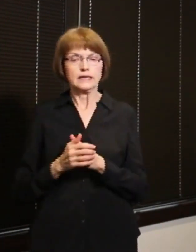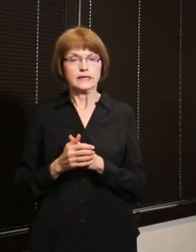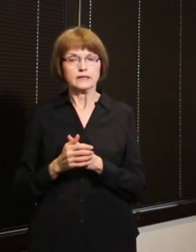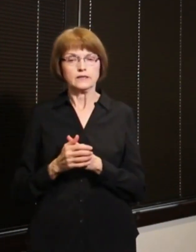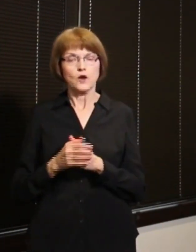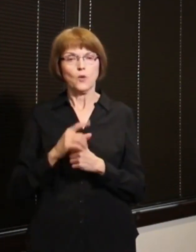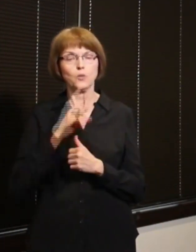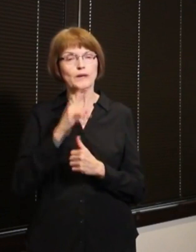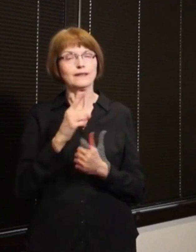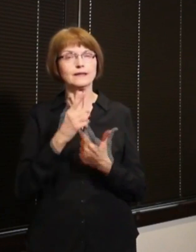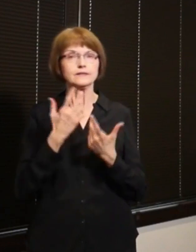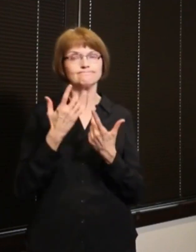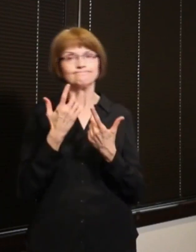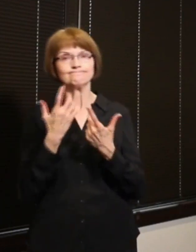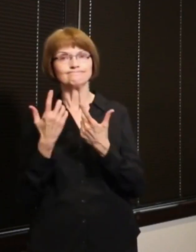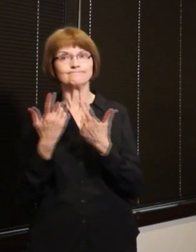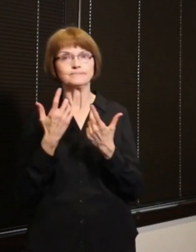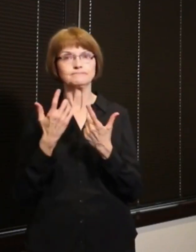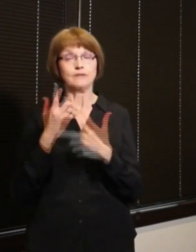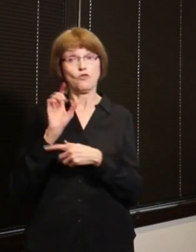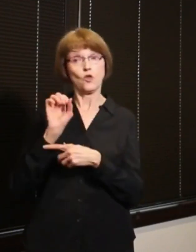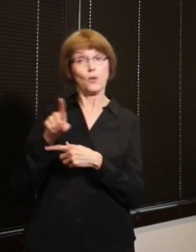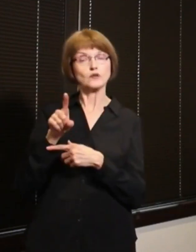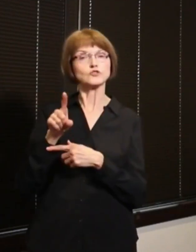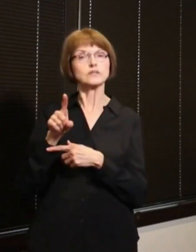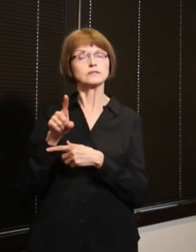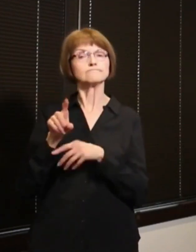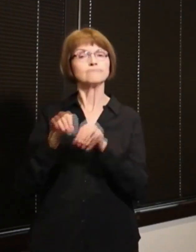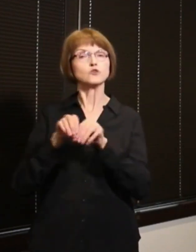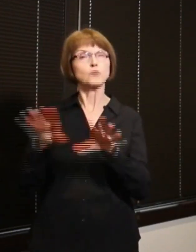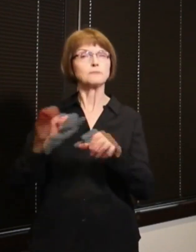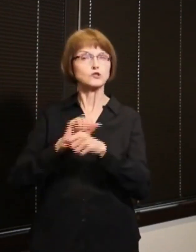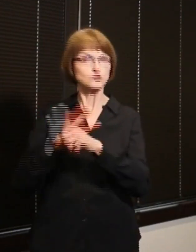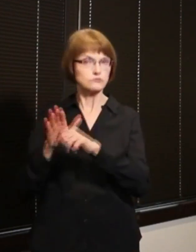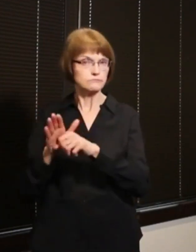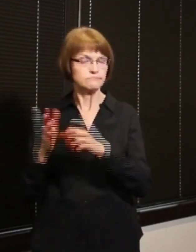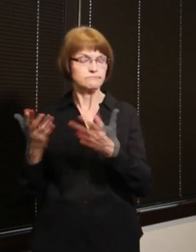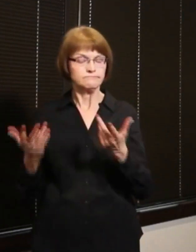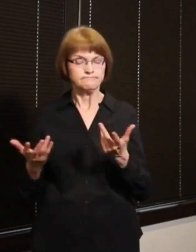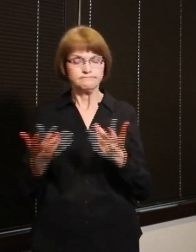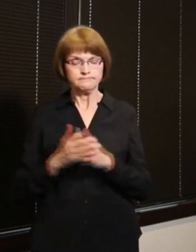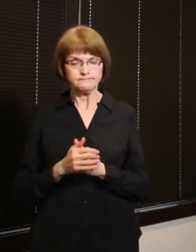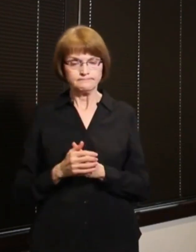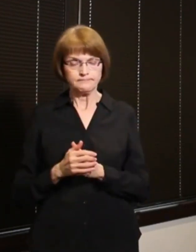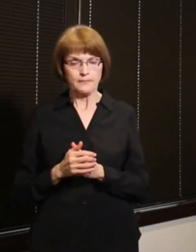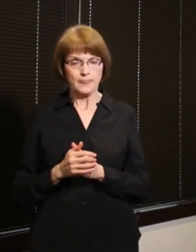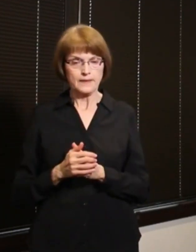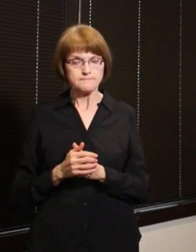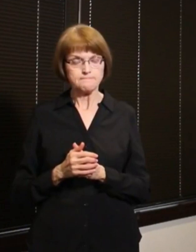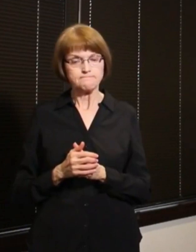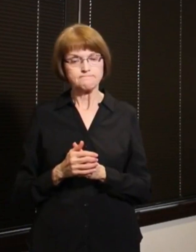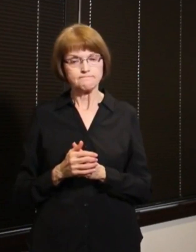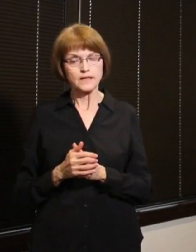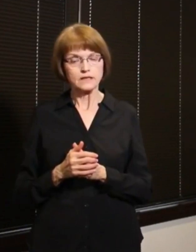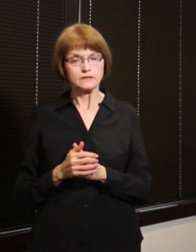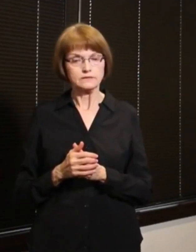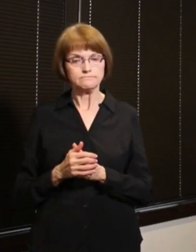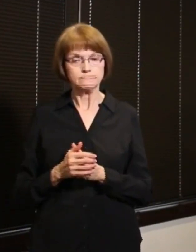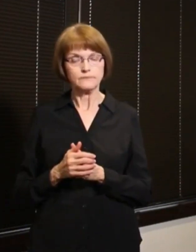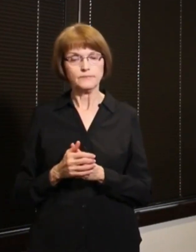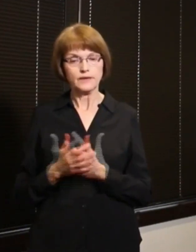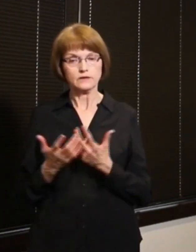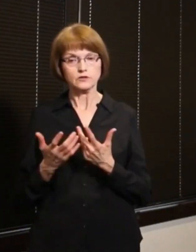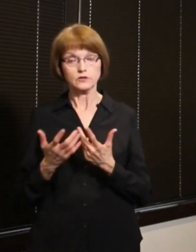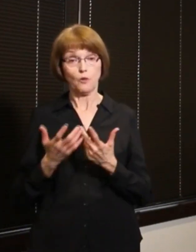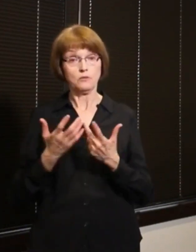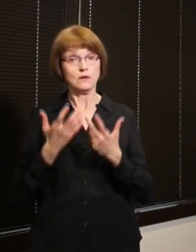restriction the the question is about transmission so as I mentioned previously you can you can reduce the